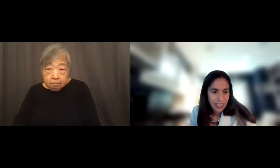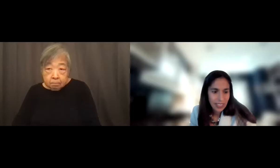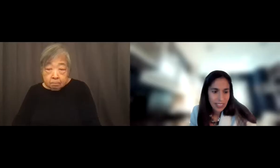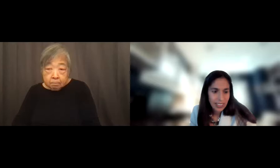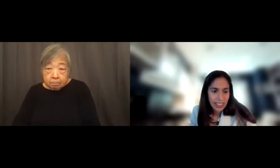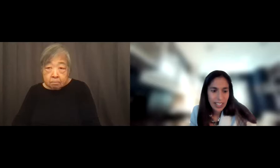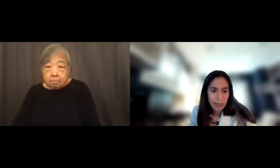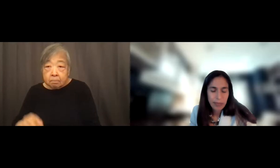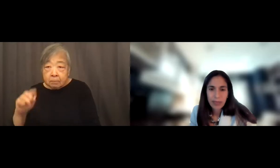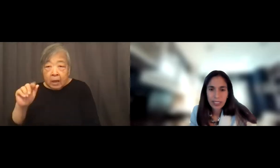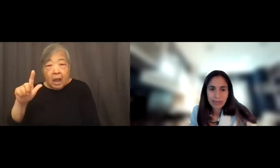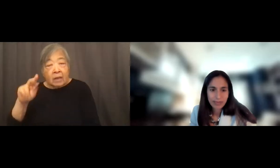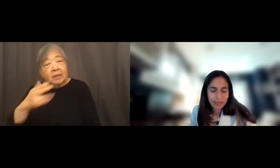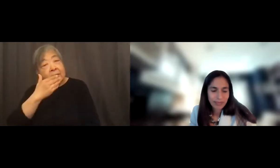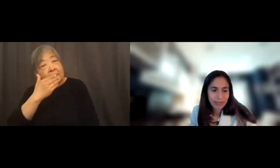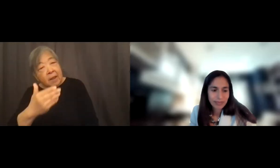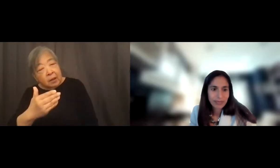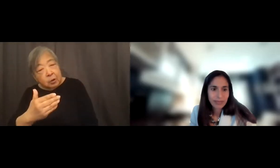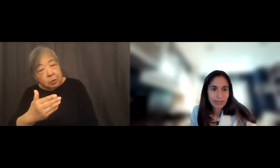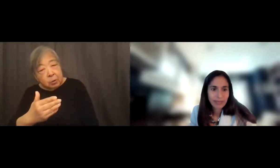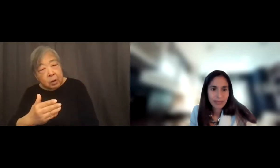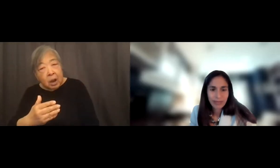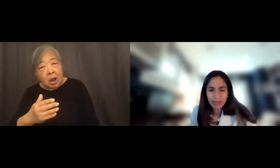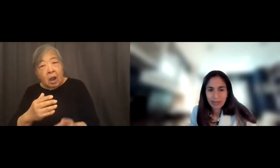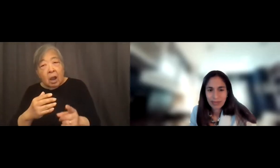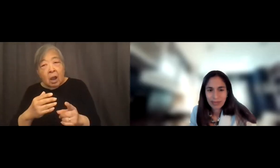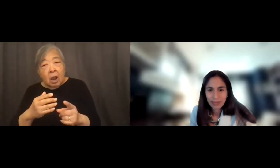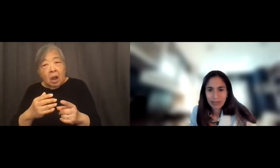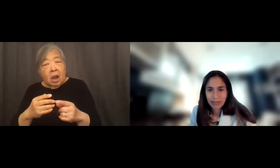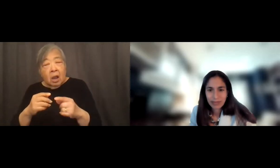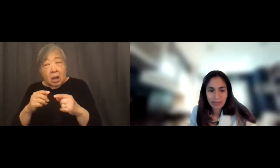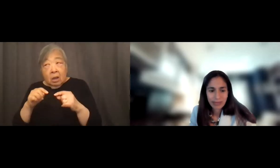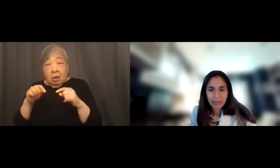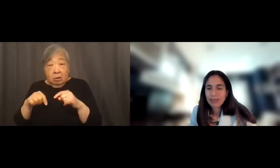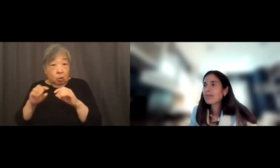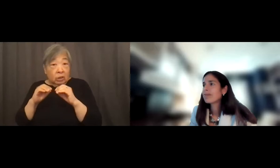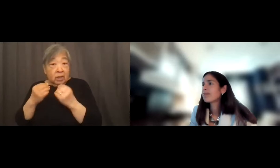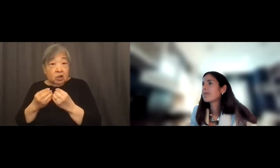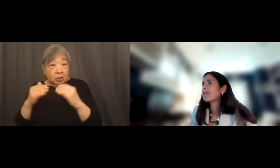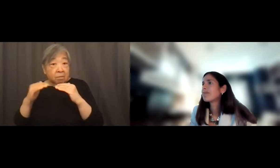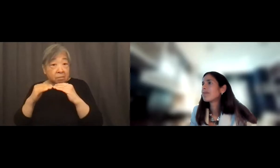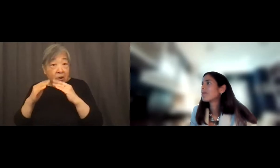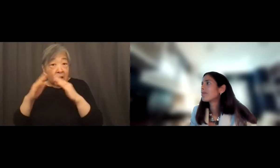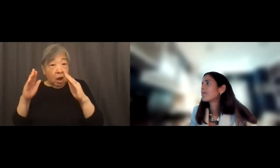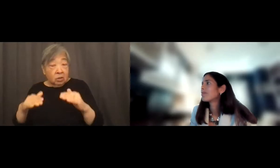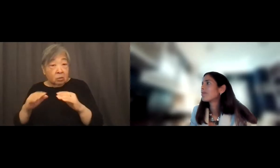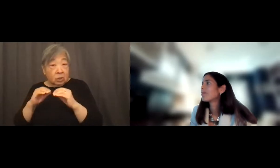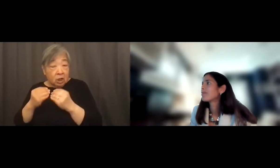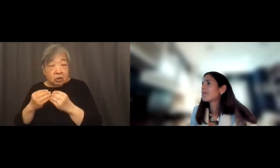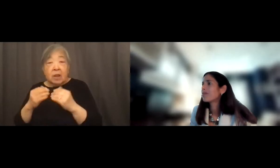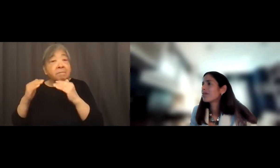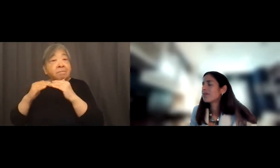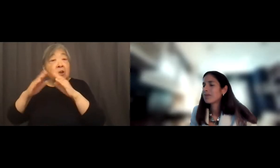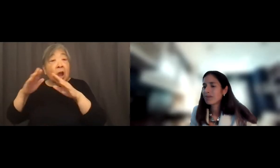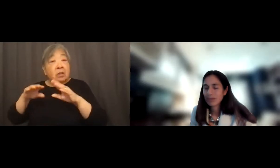Great. Thank you so much, Sheena. Um, you know, as, uh, as an organization, a fair housing organization, uh, in the fair housing movement, we certainly